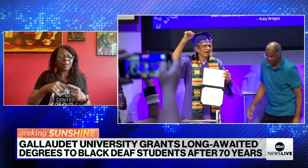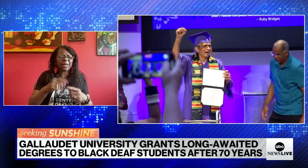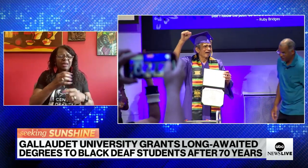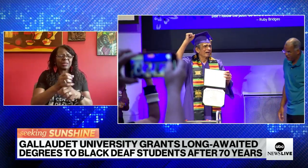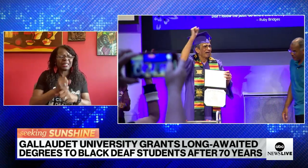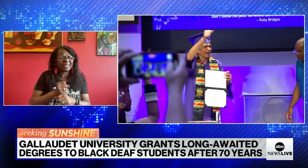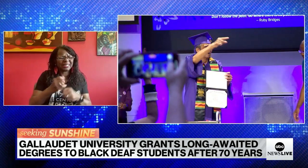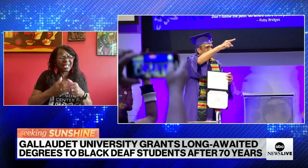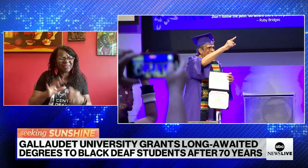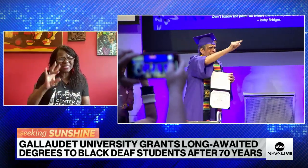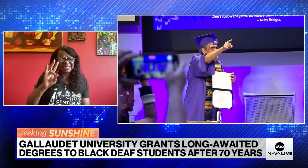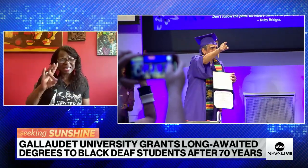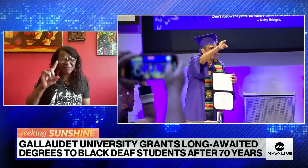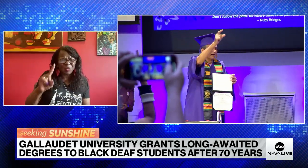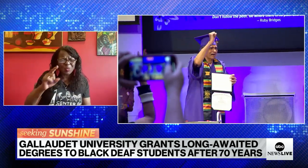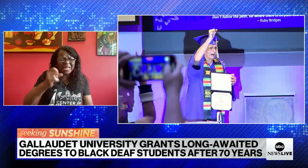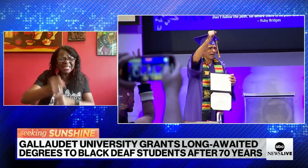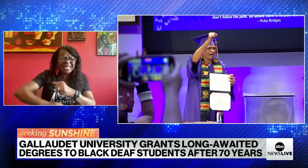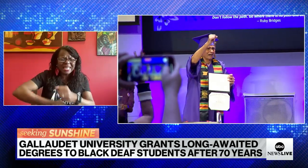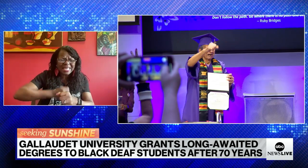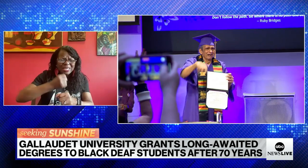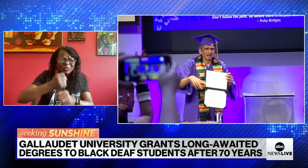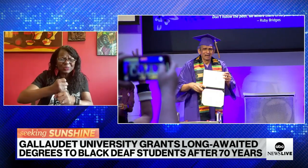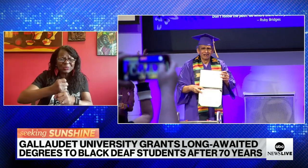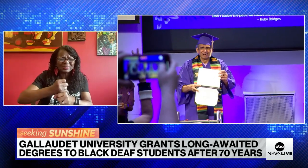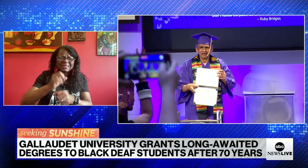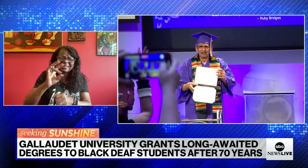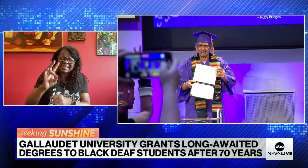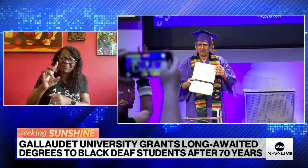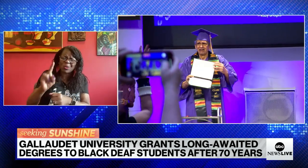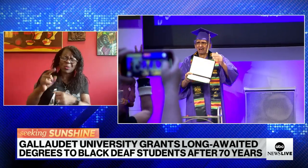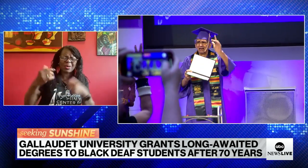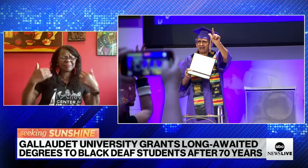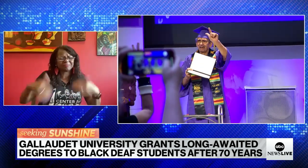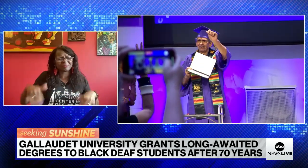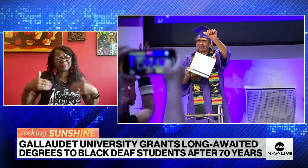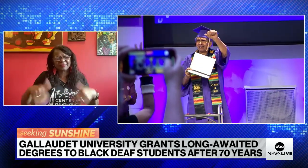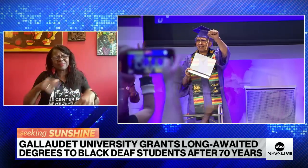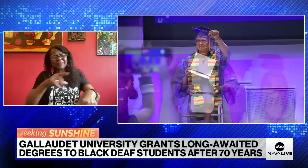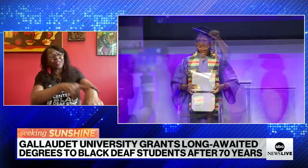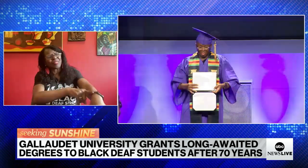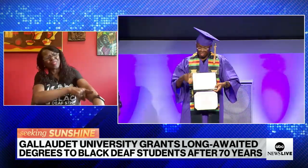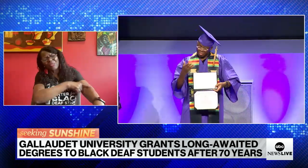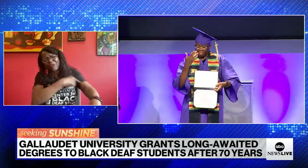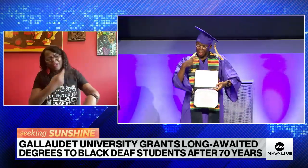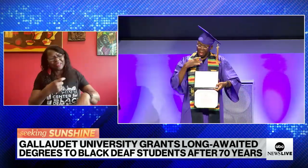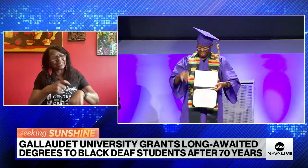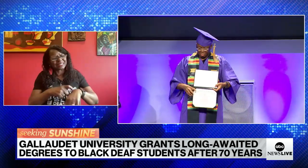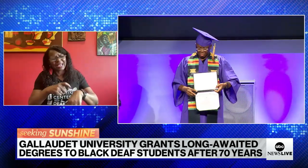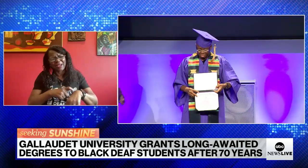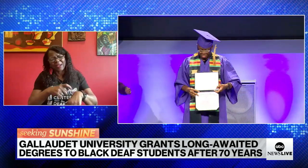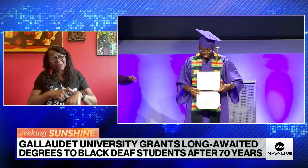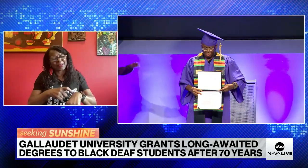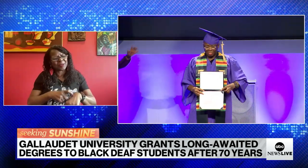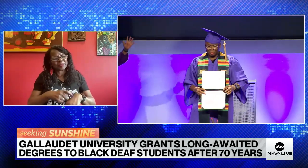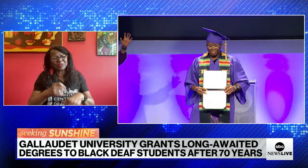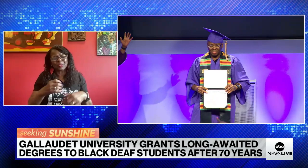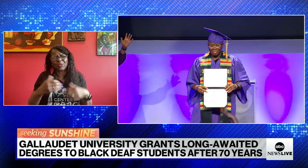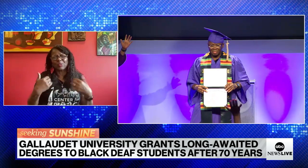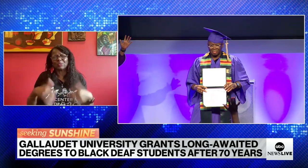watching how they felt after 71 years to finally receive a diploma. 71 years